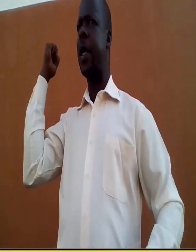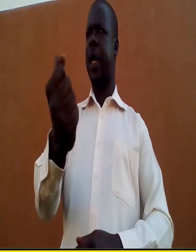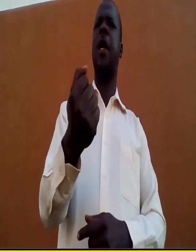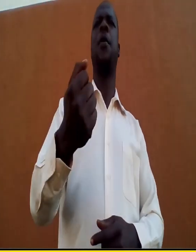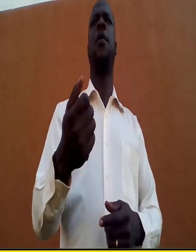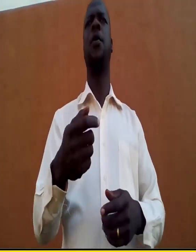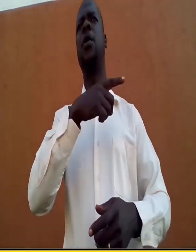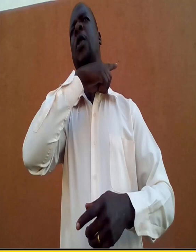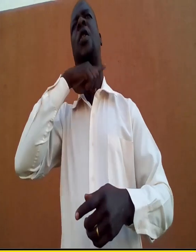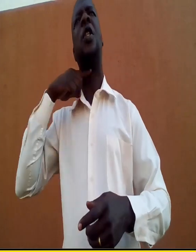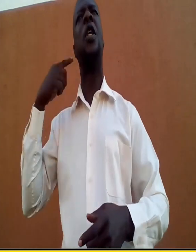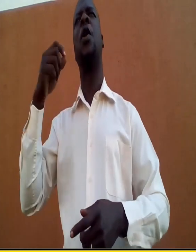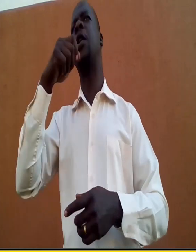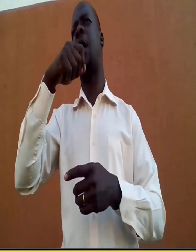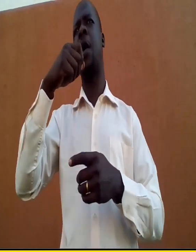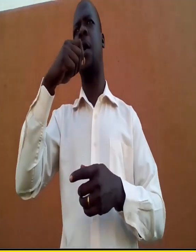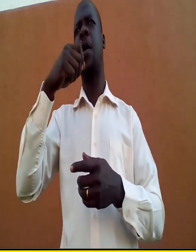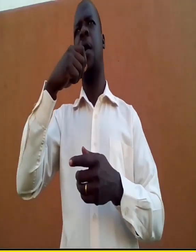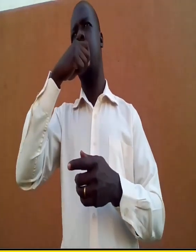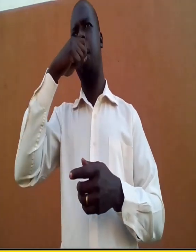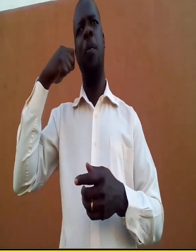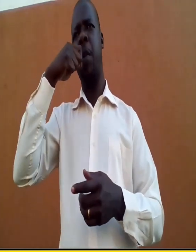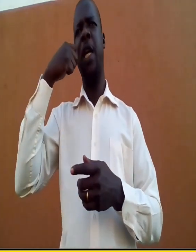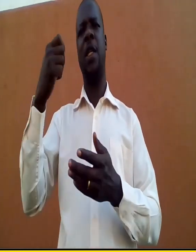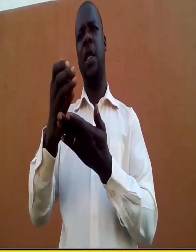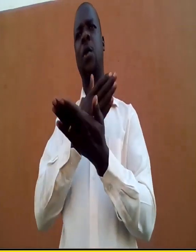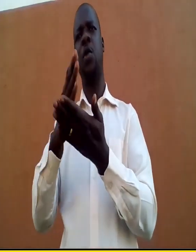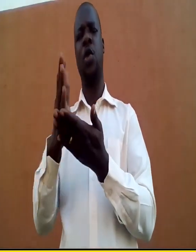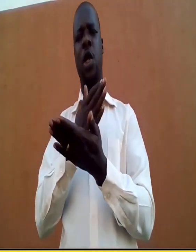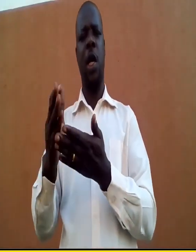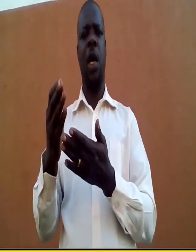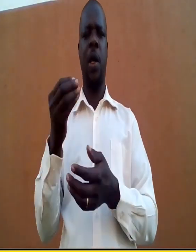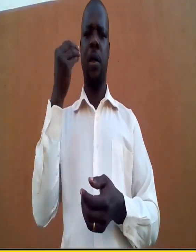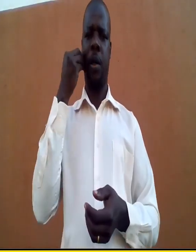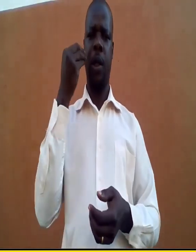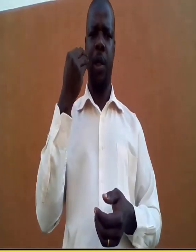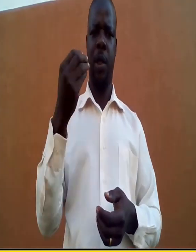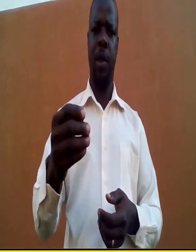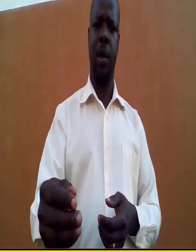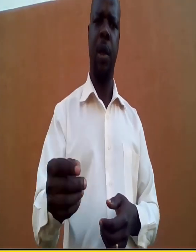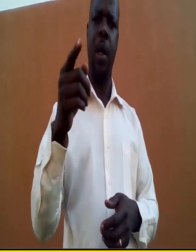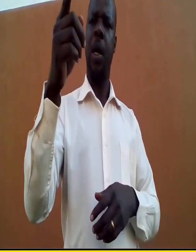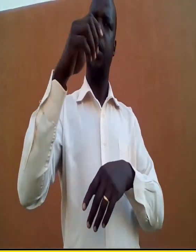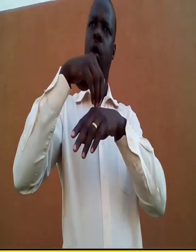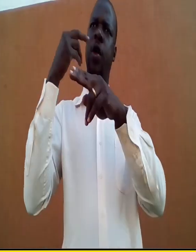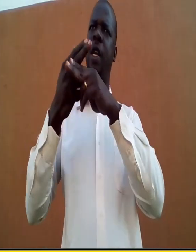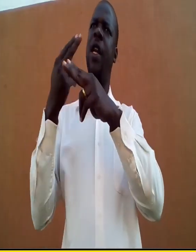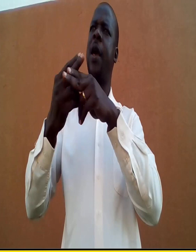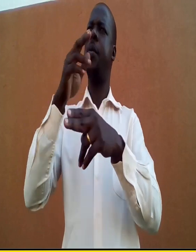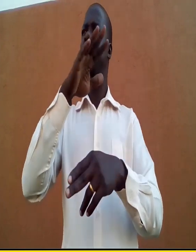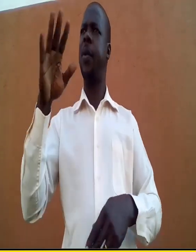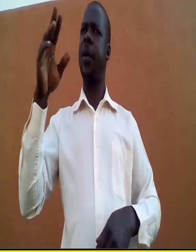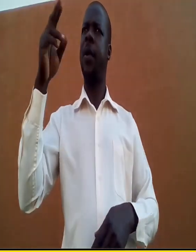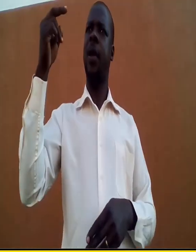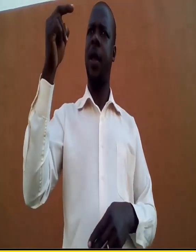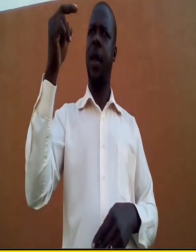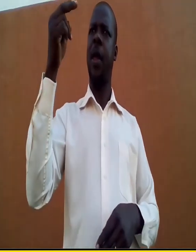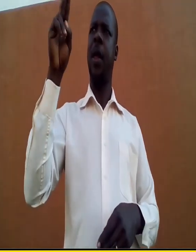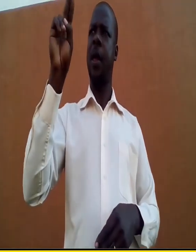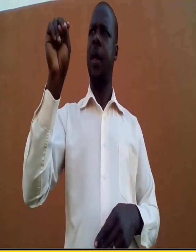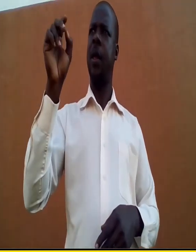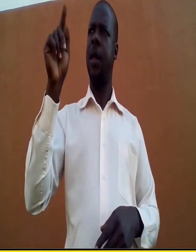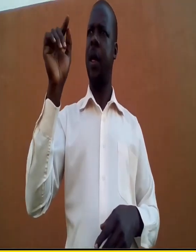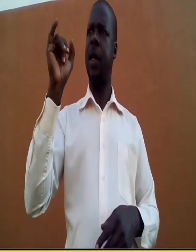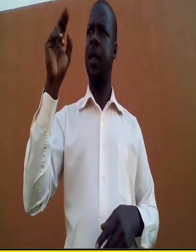They go to the forest to hunt for meat. When they get one and more, they share the meat.